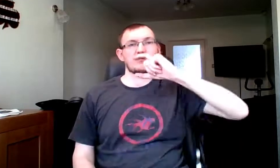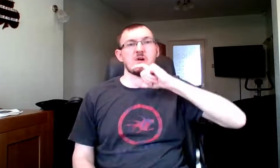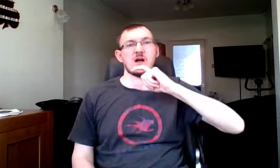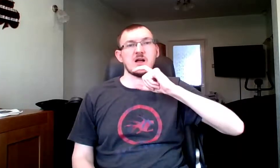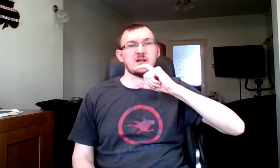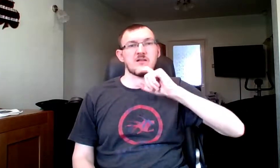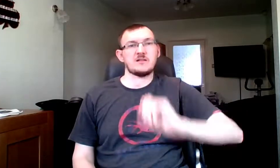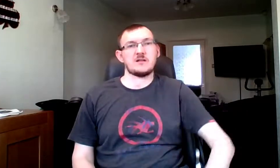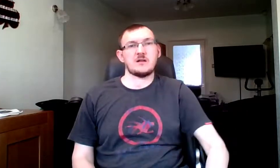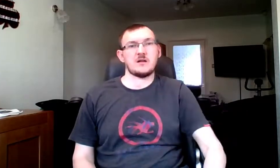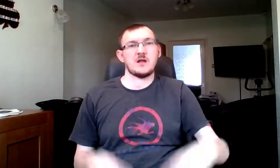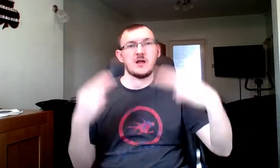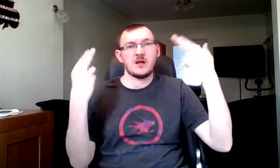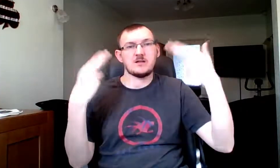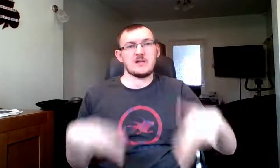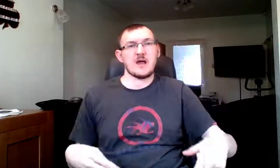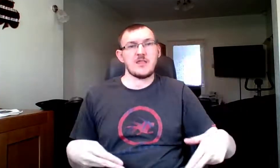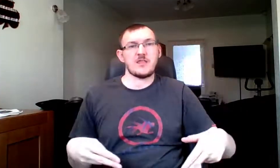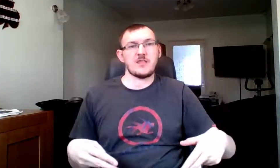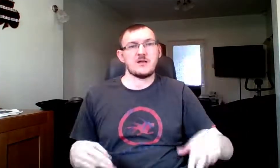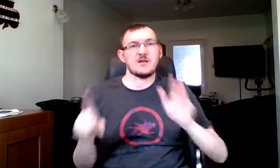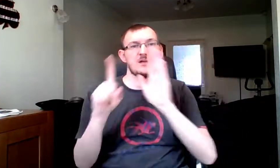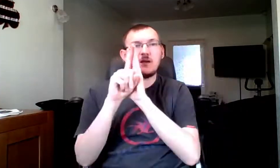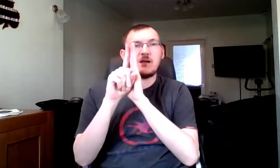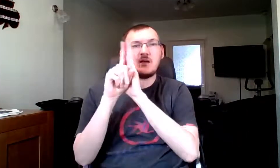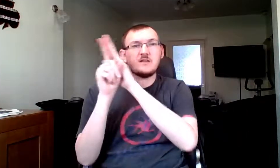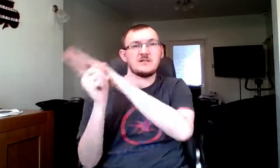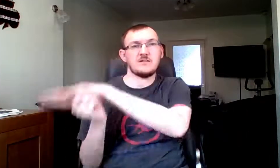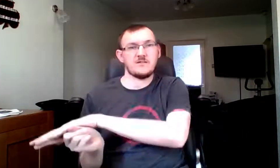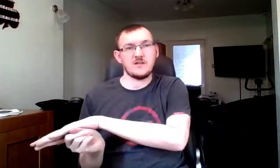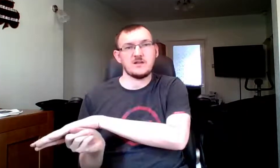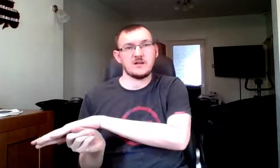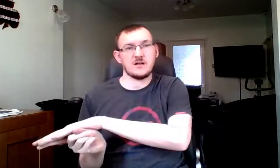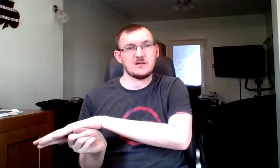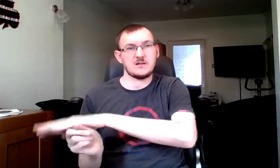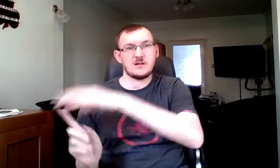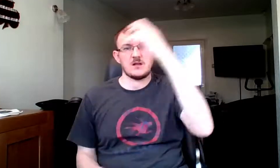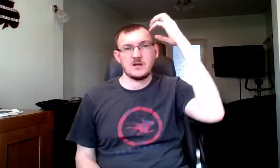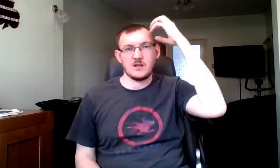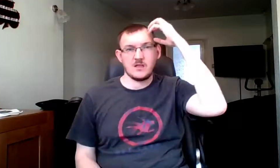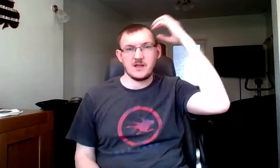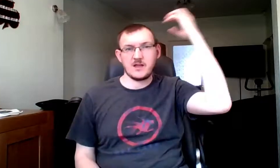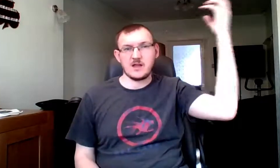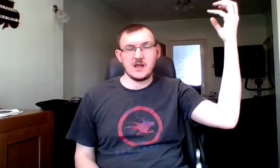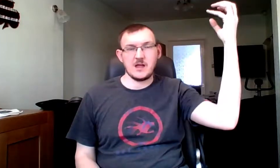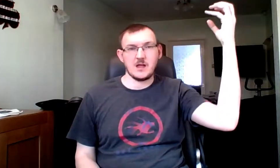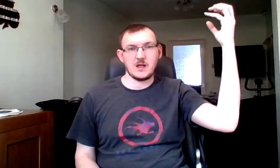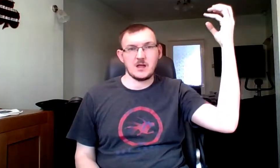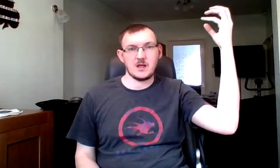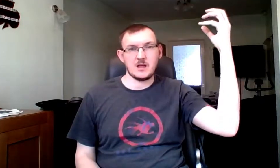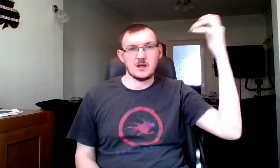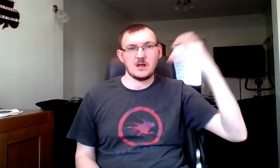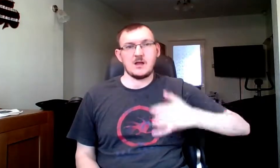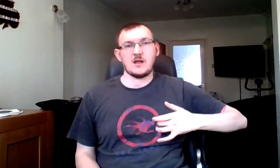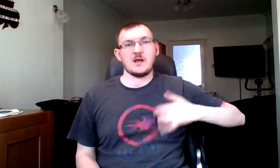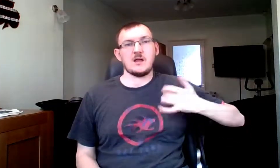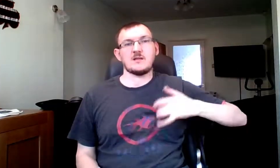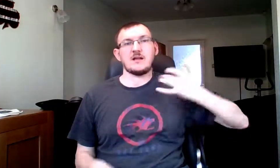arise, death is defeated, the king is